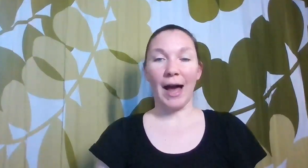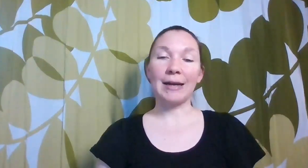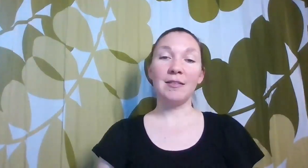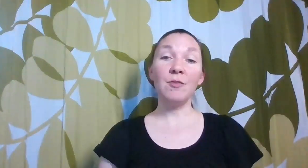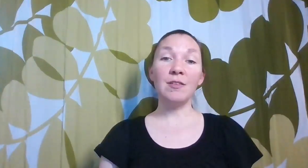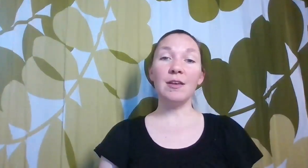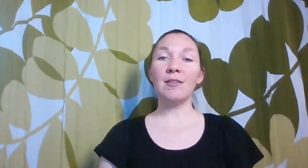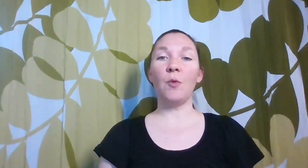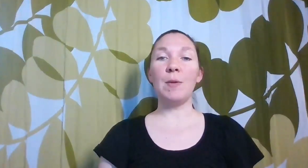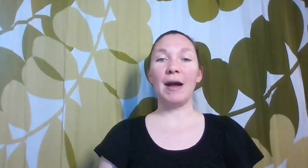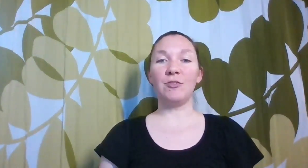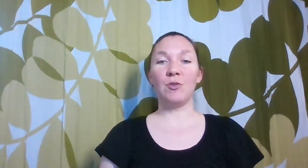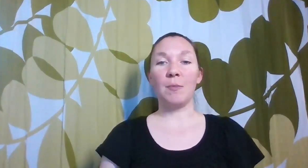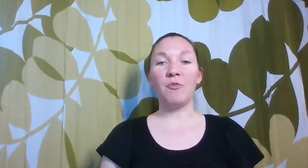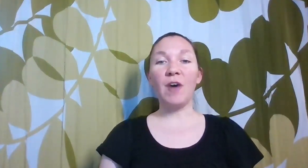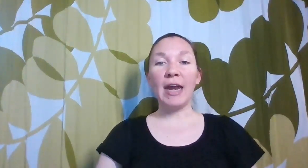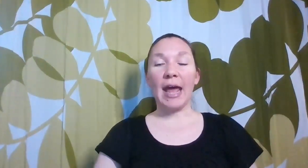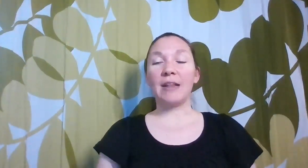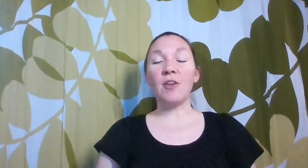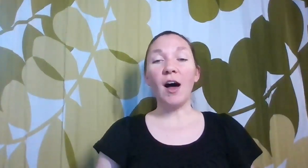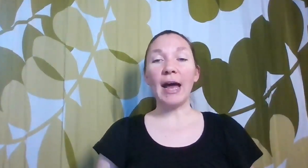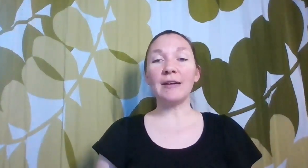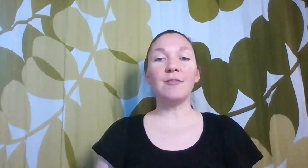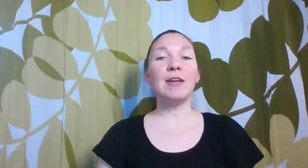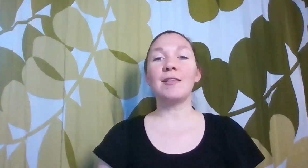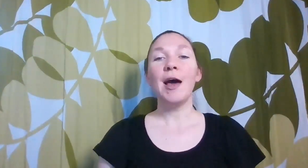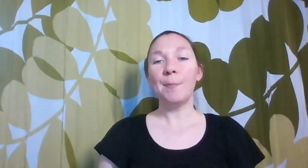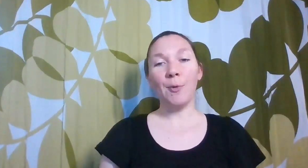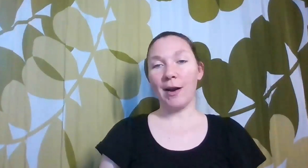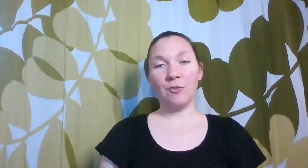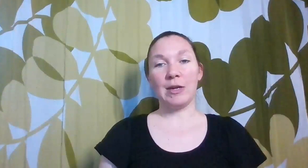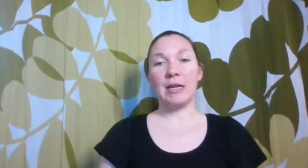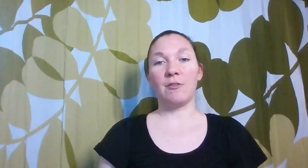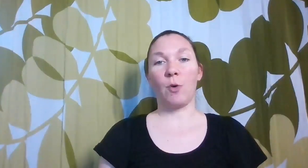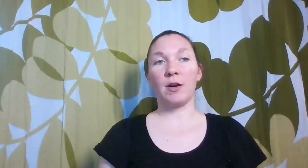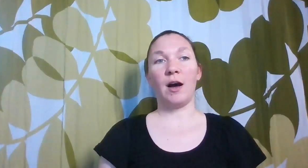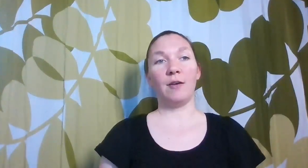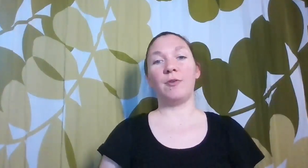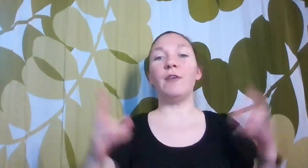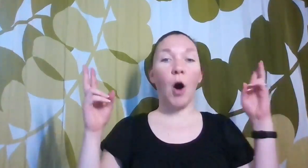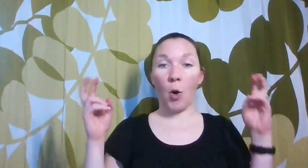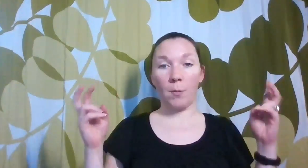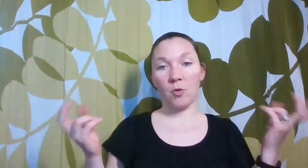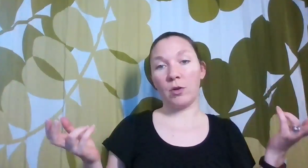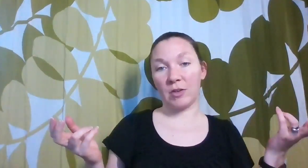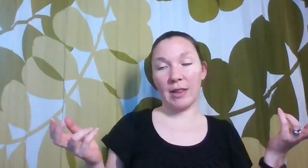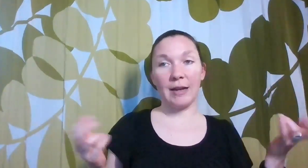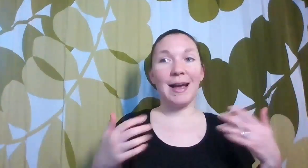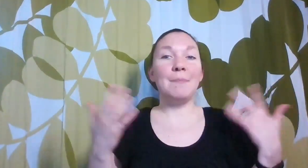activities. We might do some fun hands-on activities, but we're not doing any sort of homeschool during that time